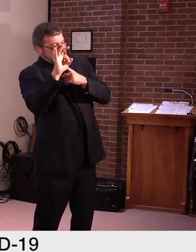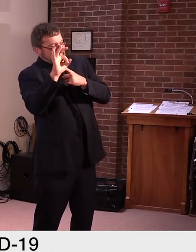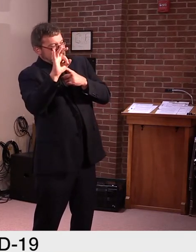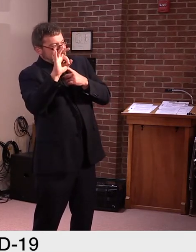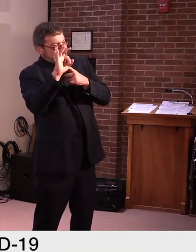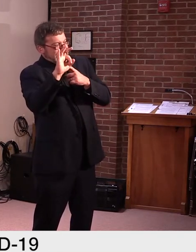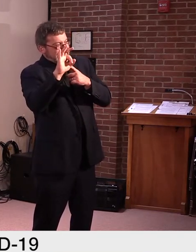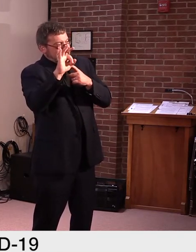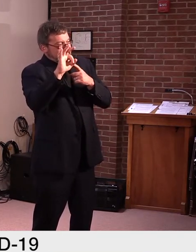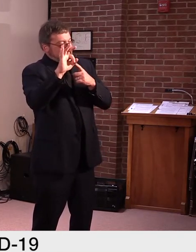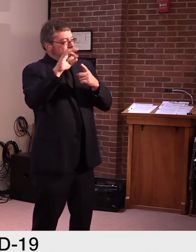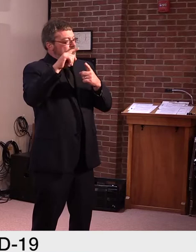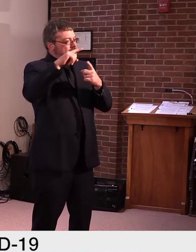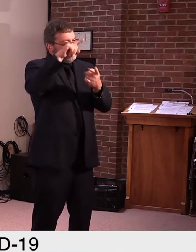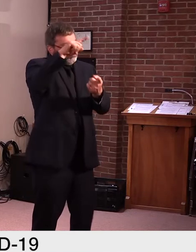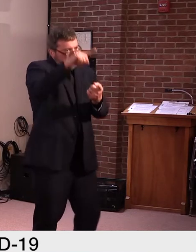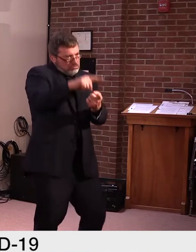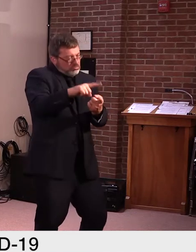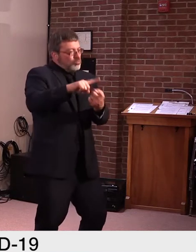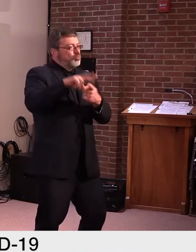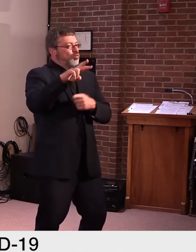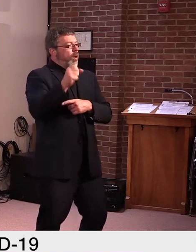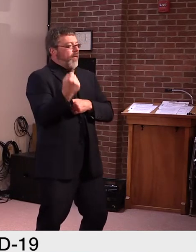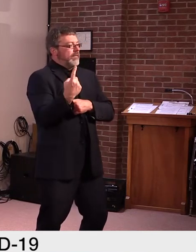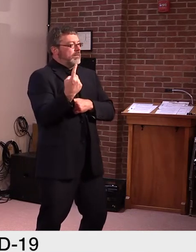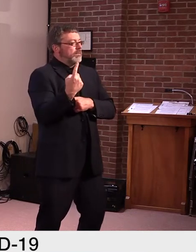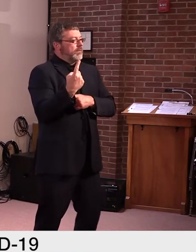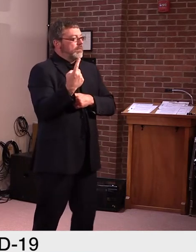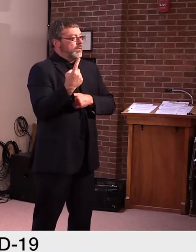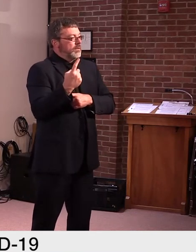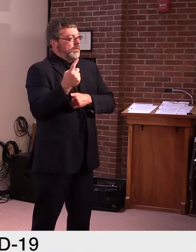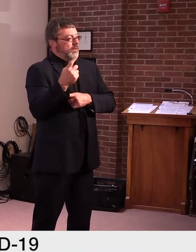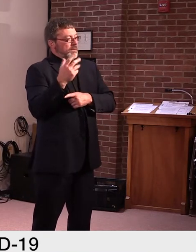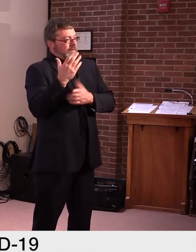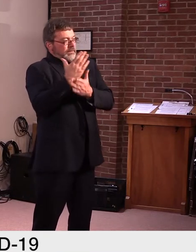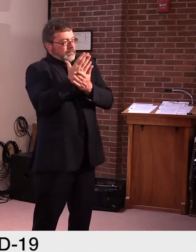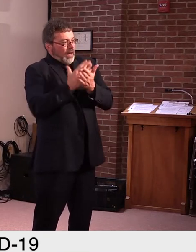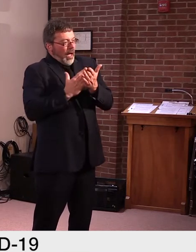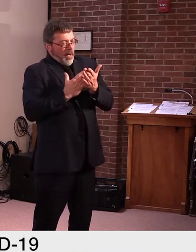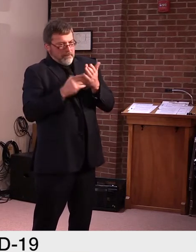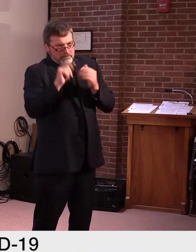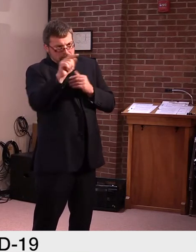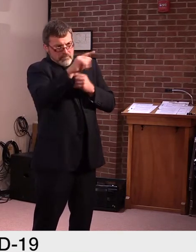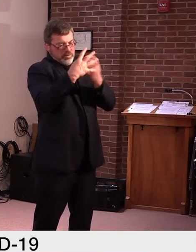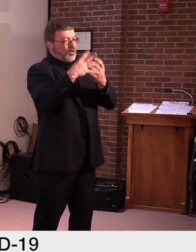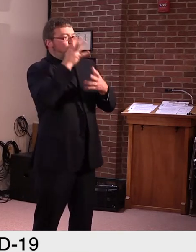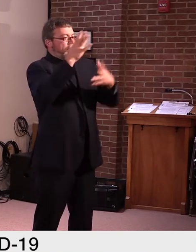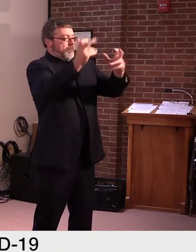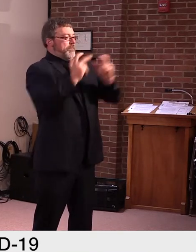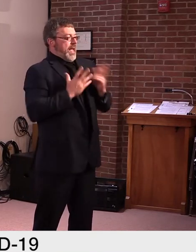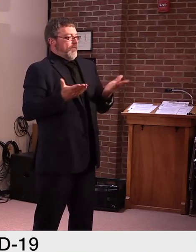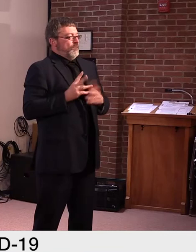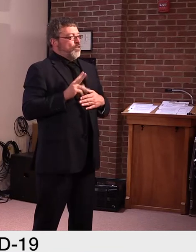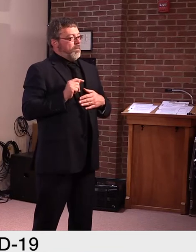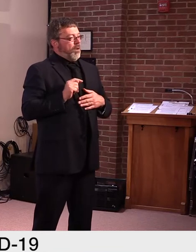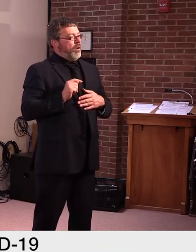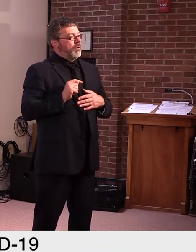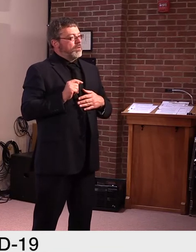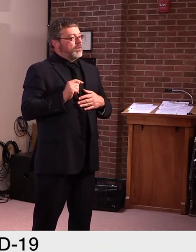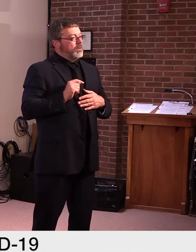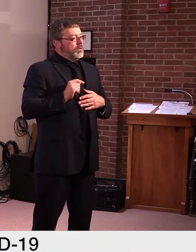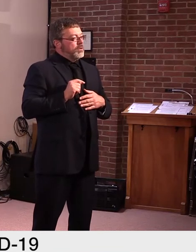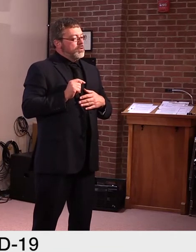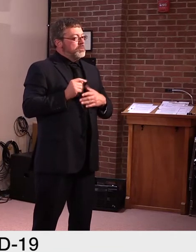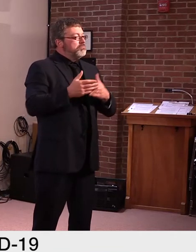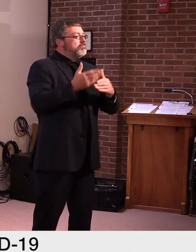inmates that have returned back to Vermont. I, I will, I will think over the next, uh, fiscal year, you will